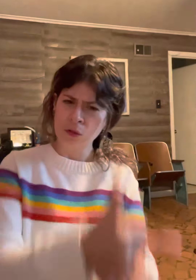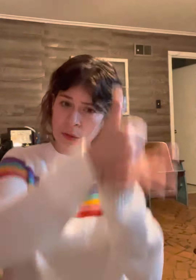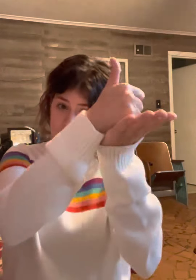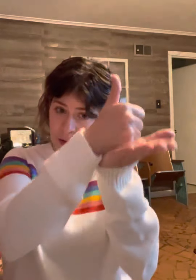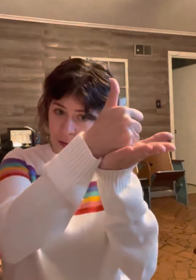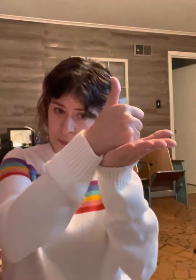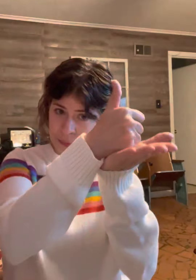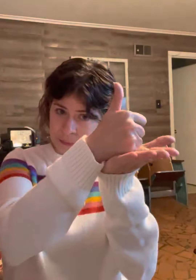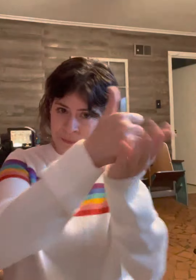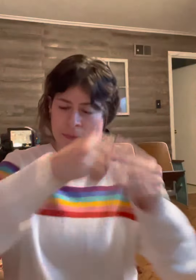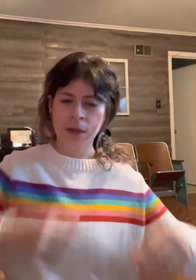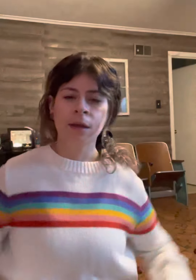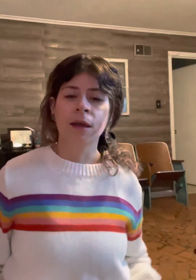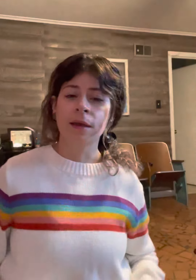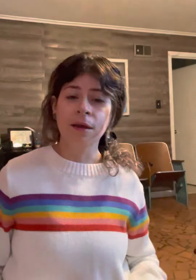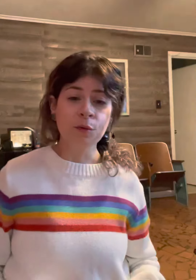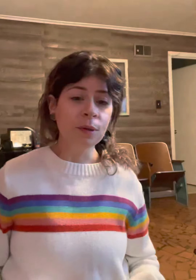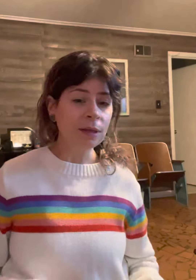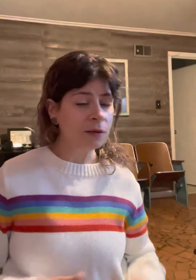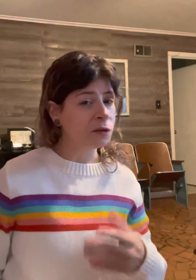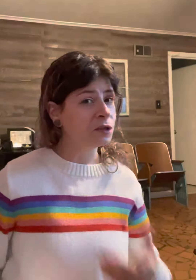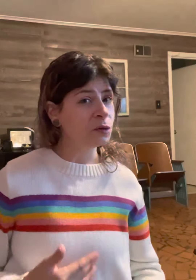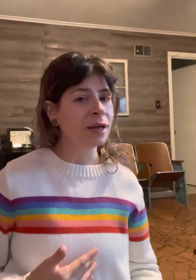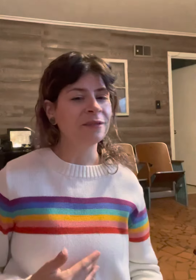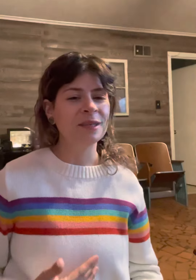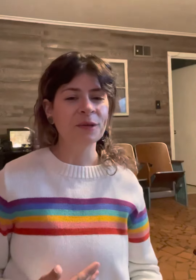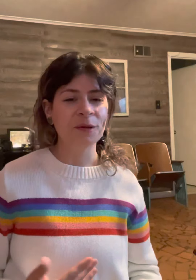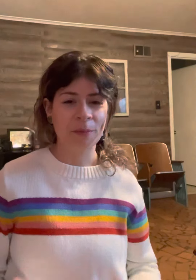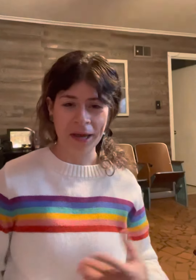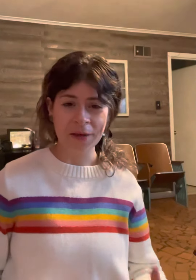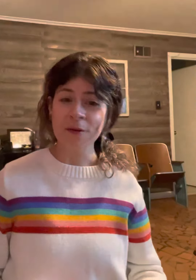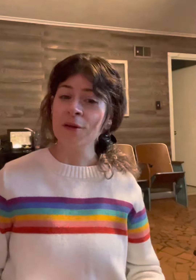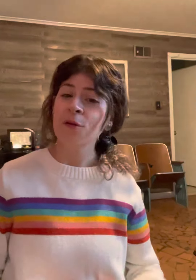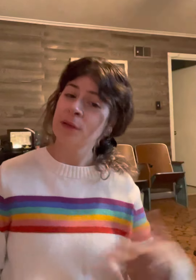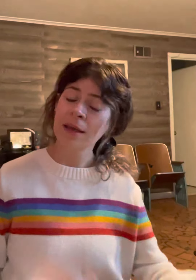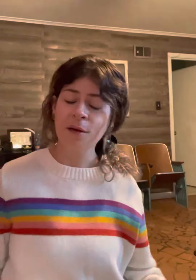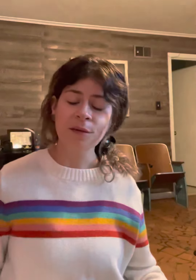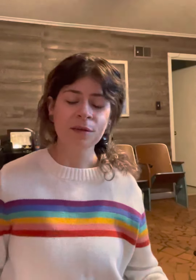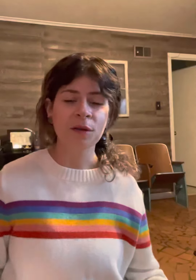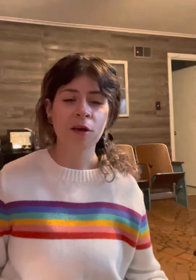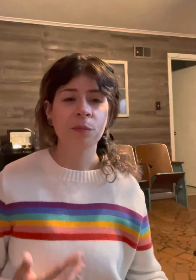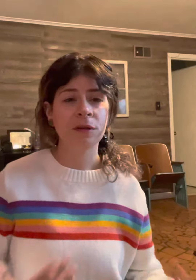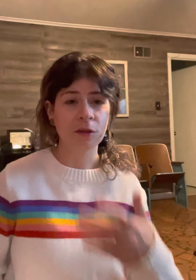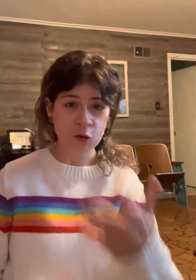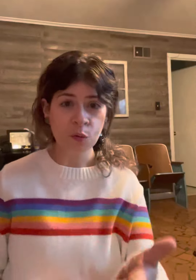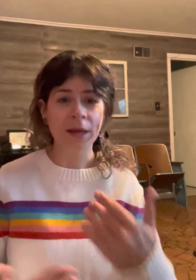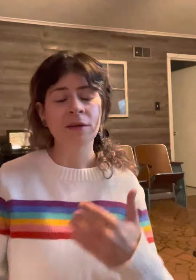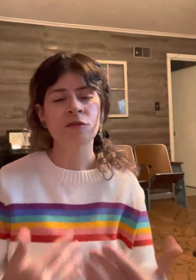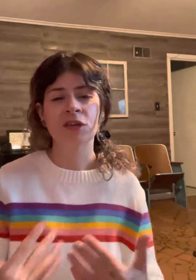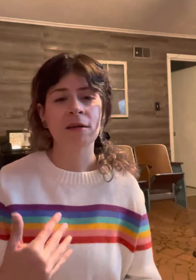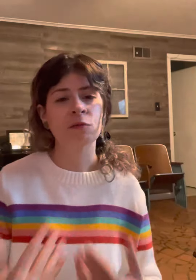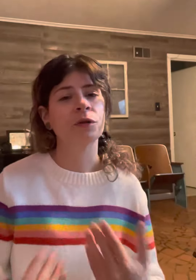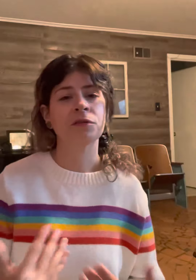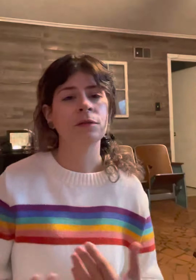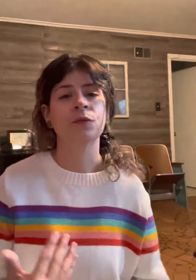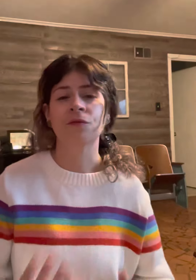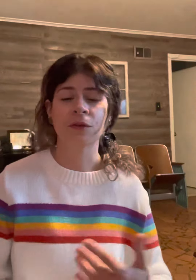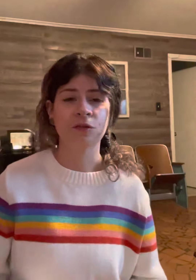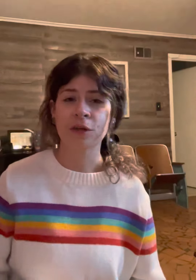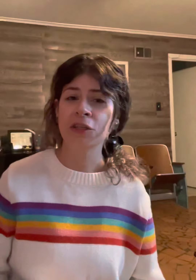you need help? Another one, if you do have to deal with behavior and also to help you and your child when you're dealing with frustration